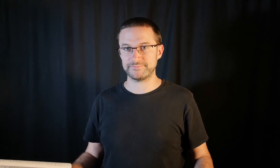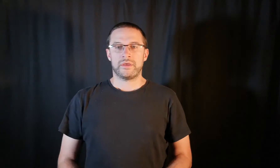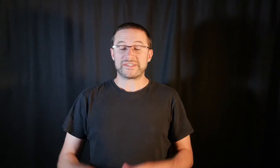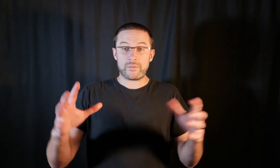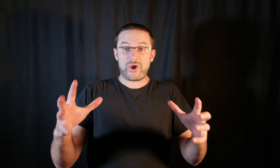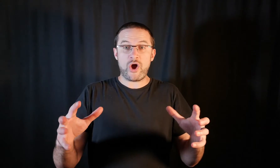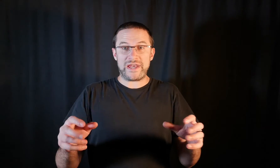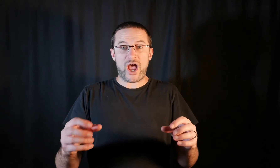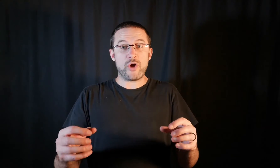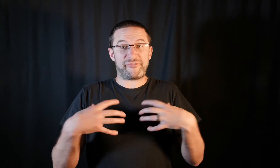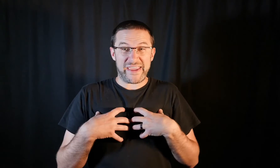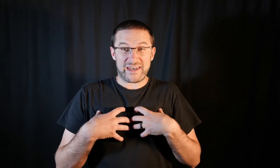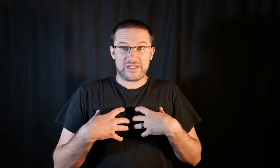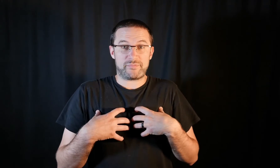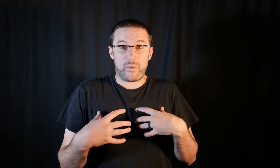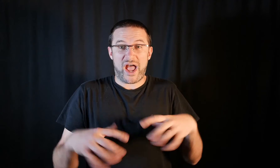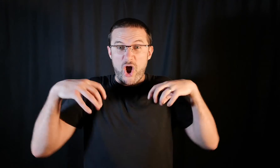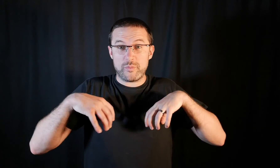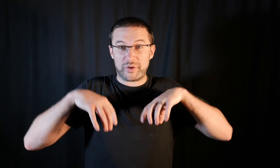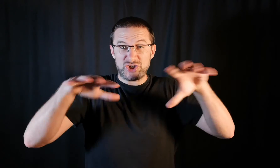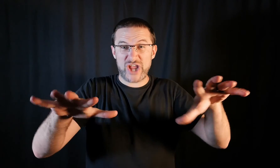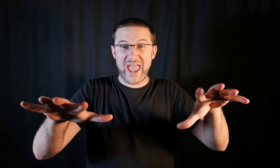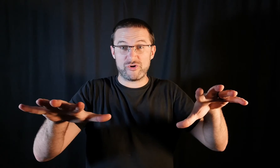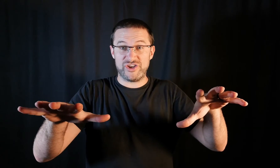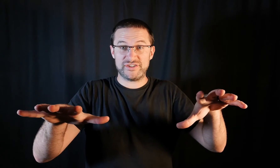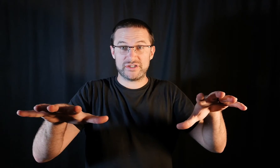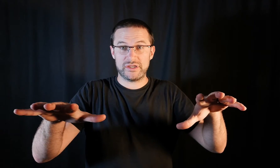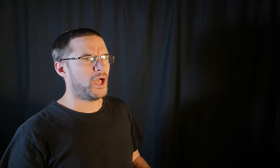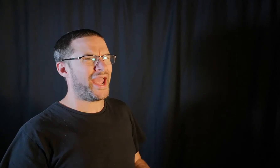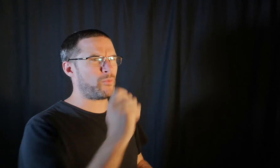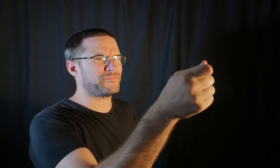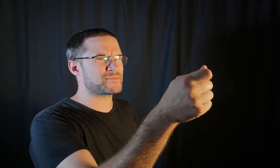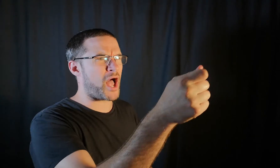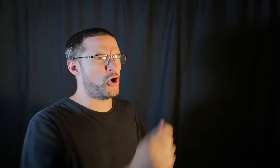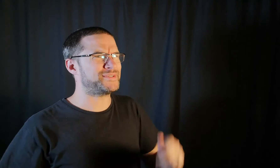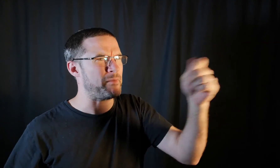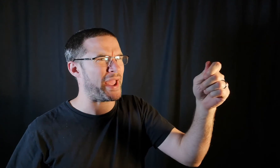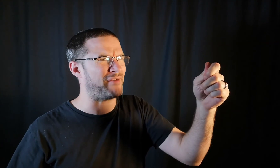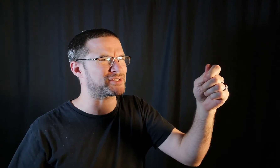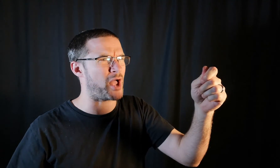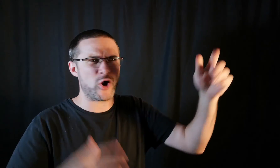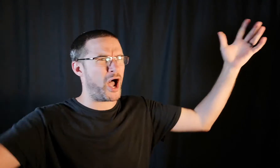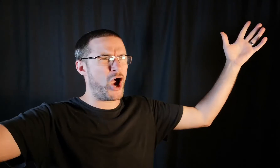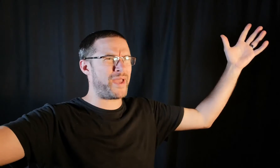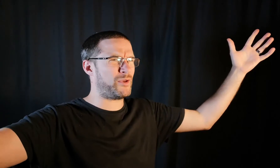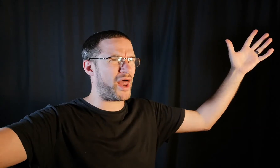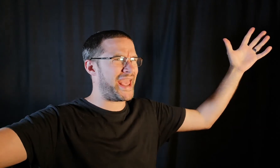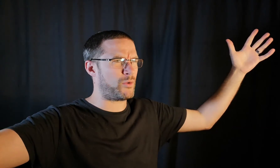See we're not only hope feelers but we're hope sharers. Anyone for some hope. Ten pound for some hope. Hope anyone. Anyone